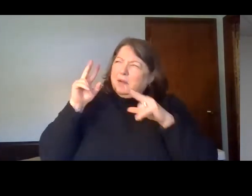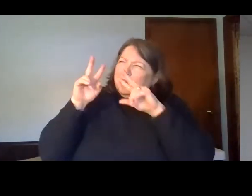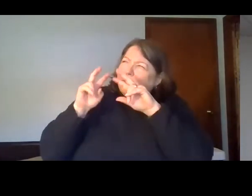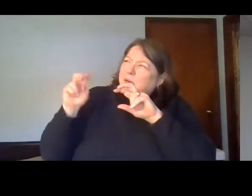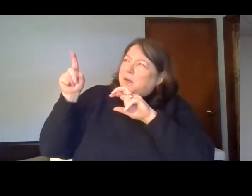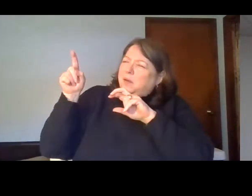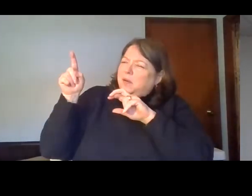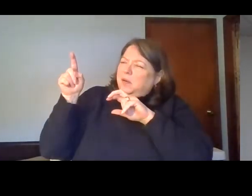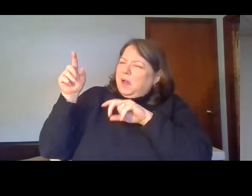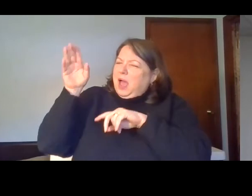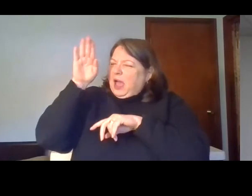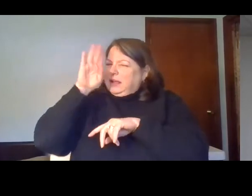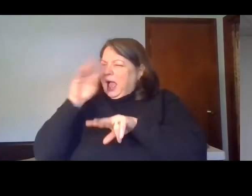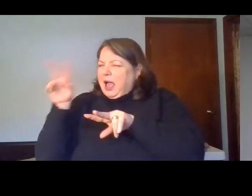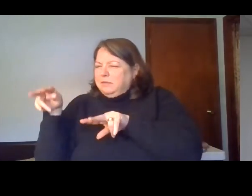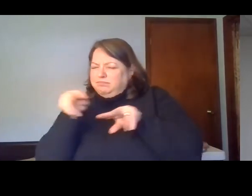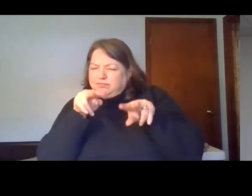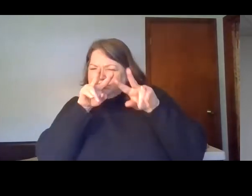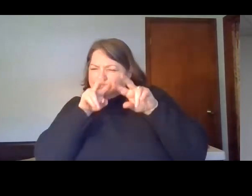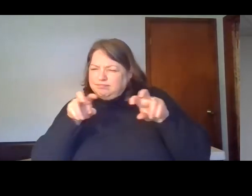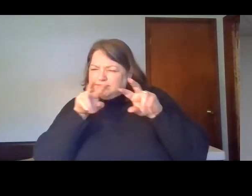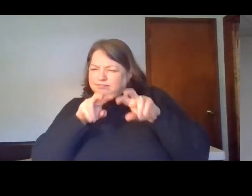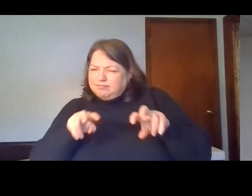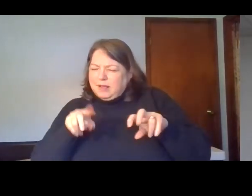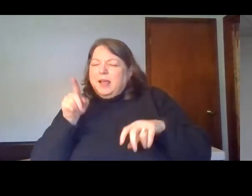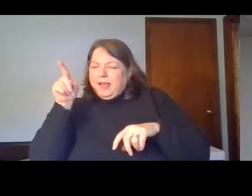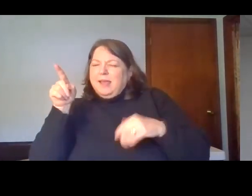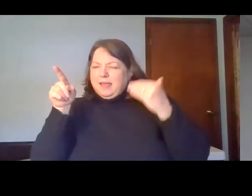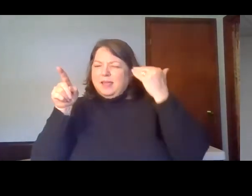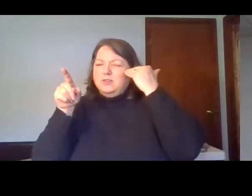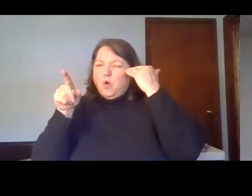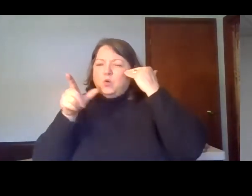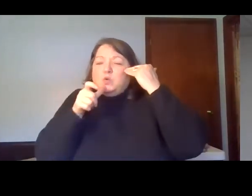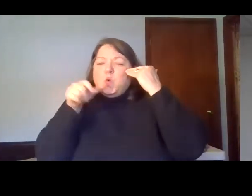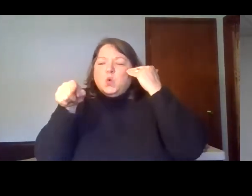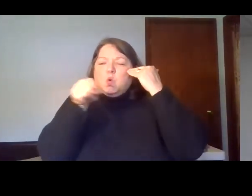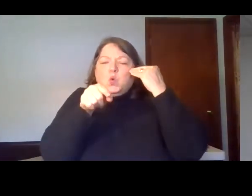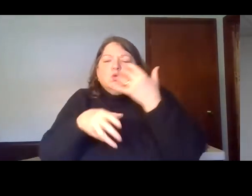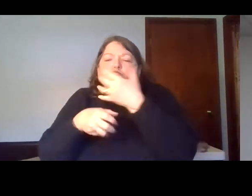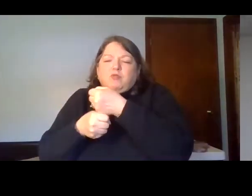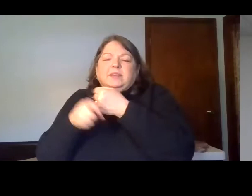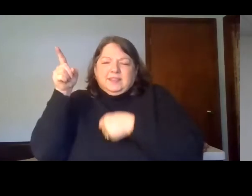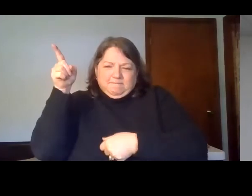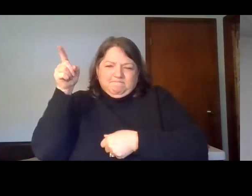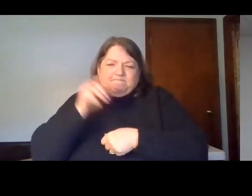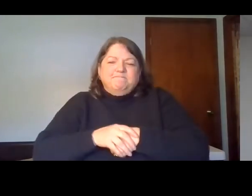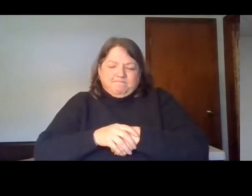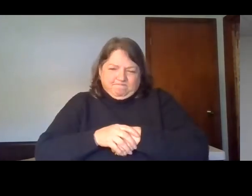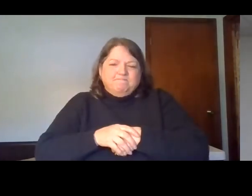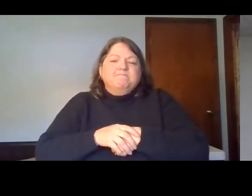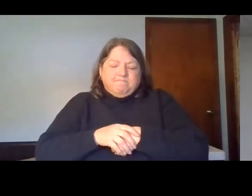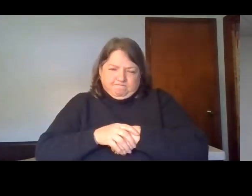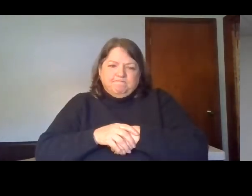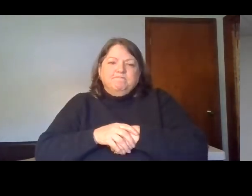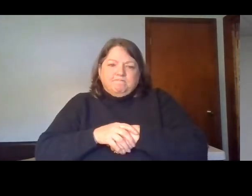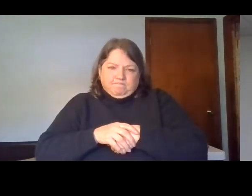trouble. He knows those who trust in him. He knows those who trust in